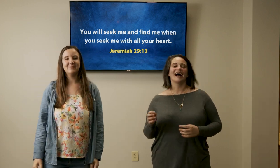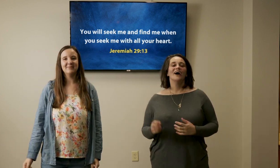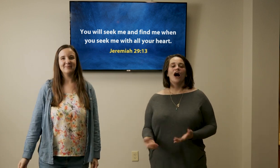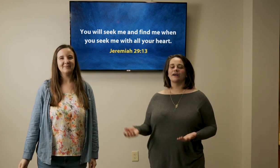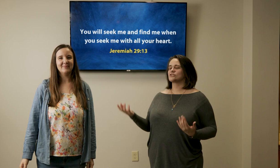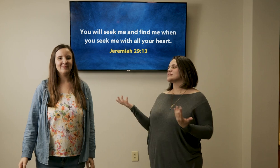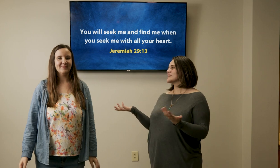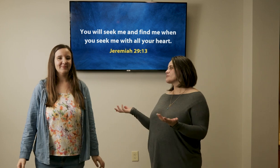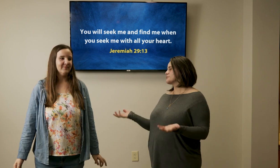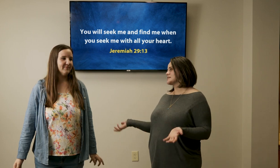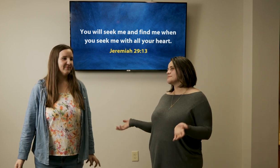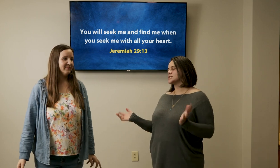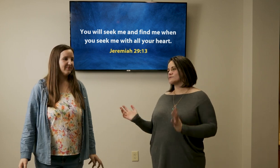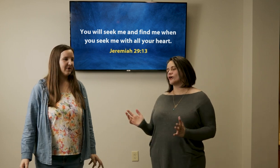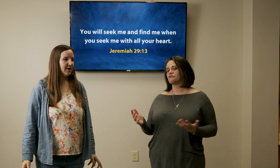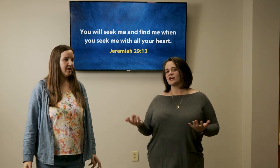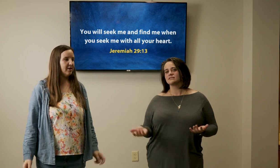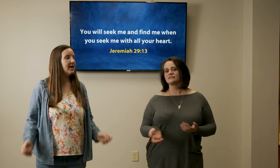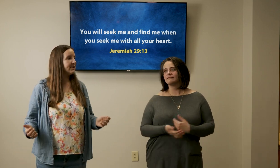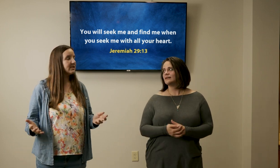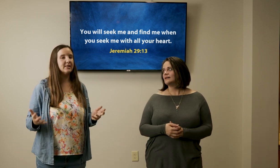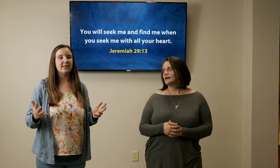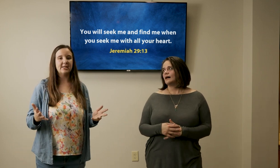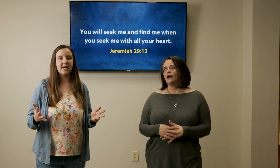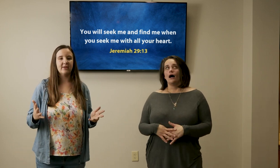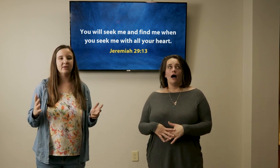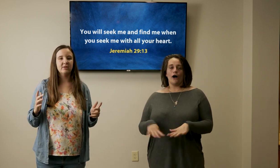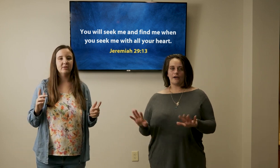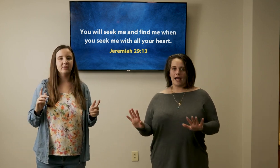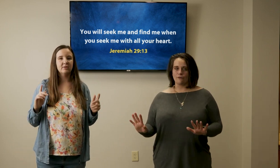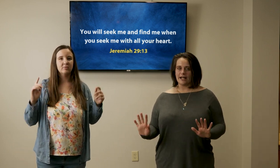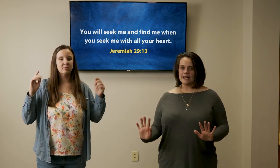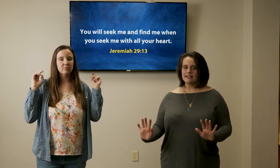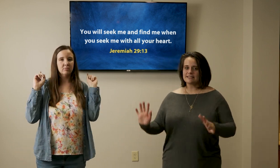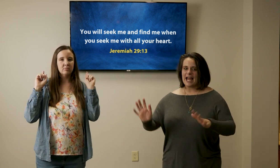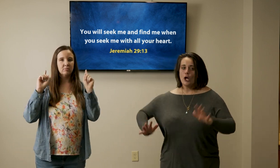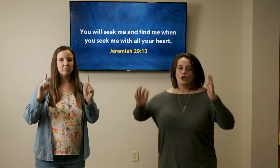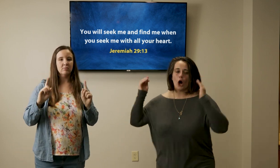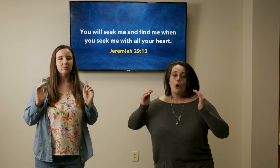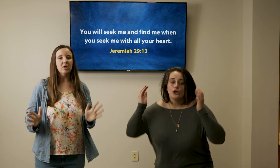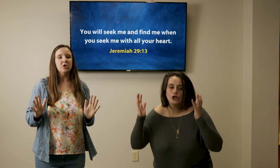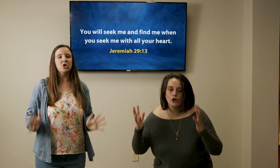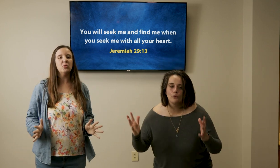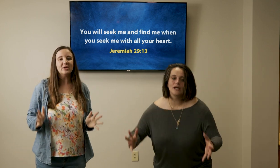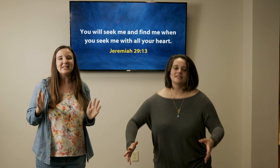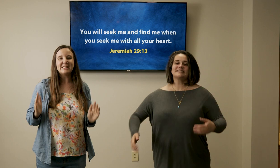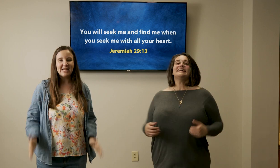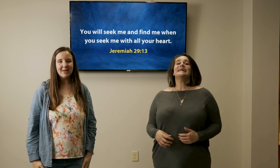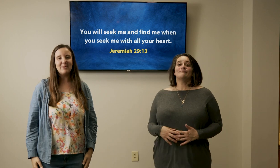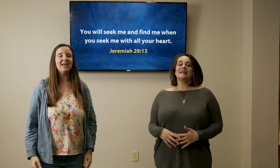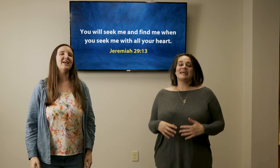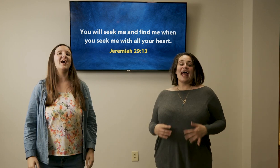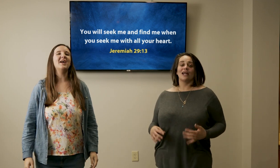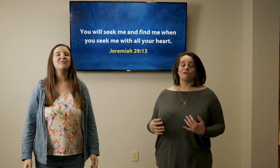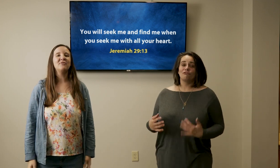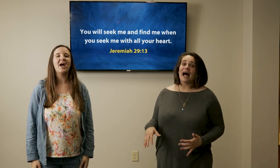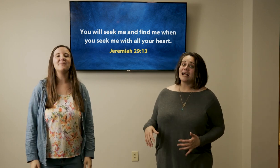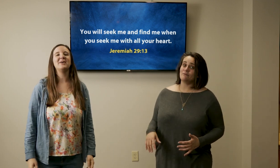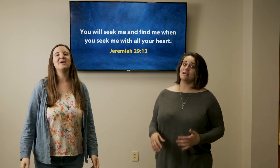yeah all right should we say it one more time just for our friends yes let's say it together okay ready set go you will seek me and find me